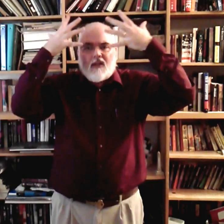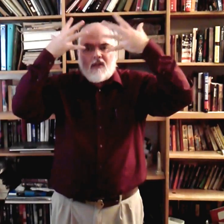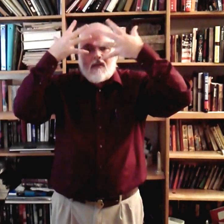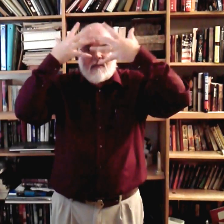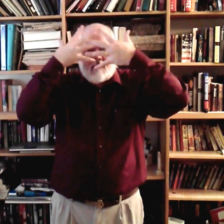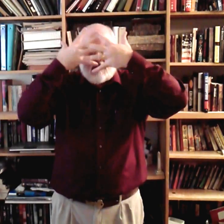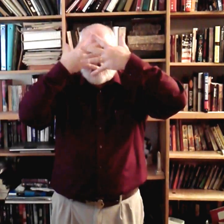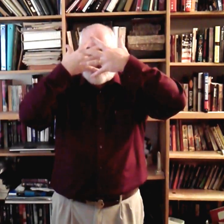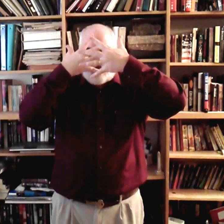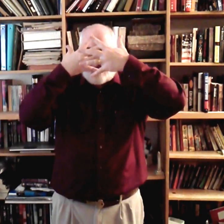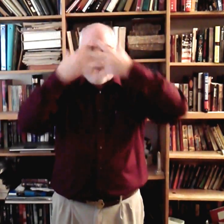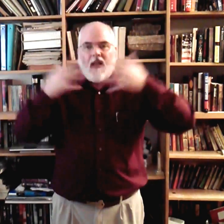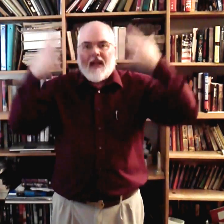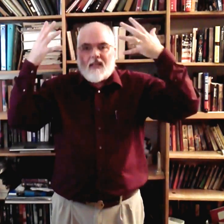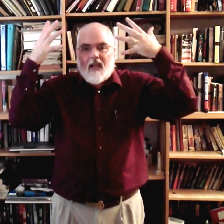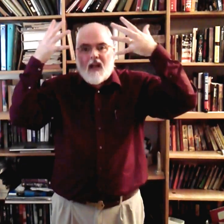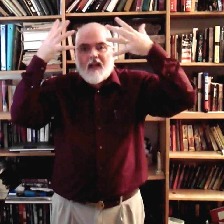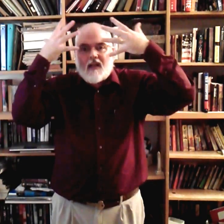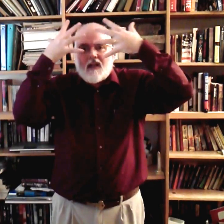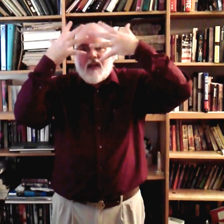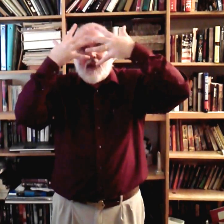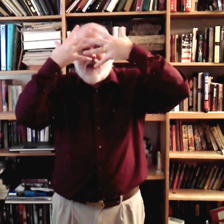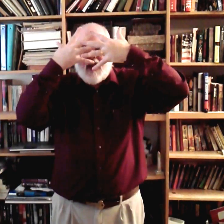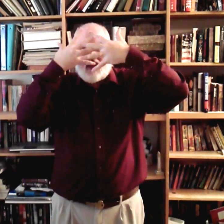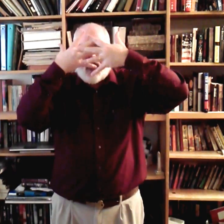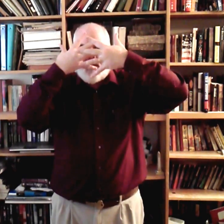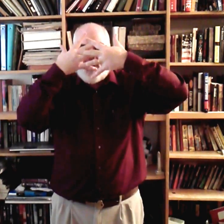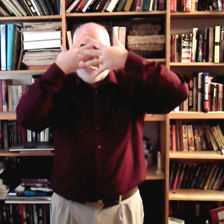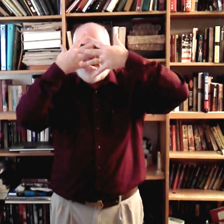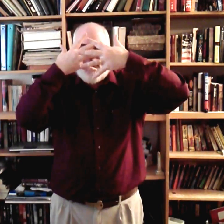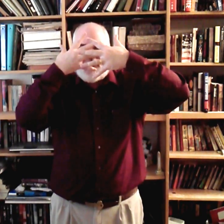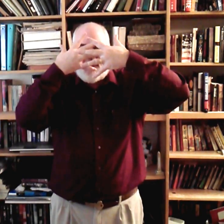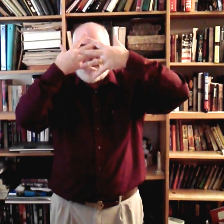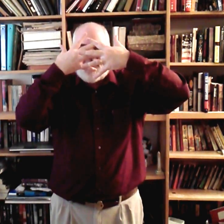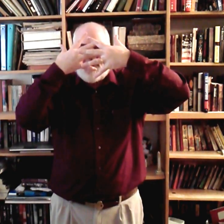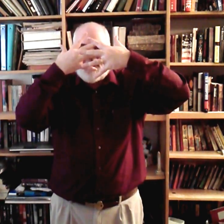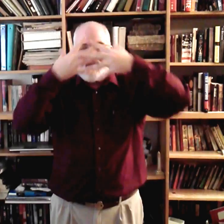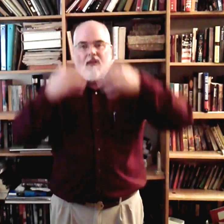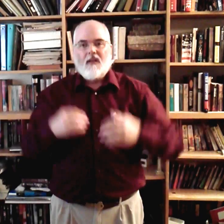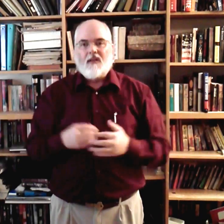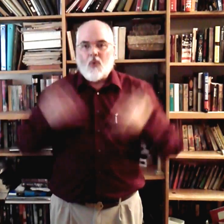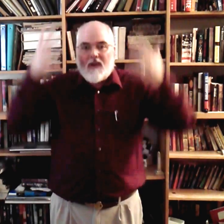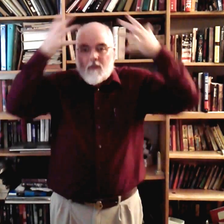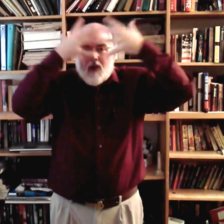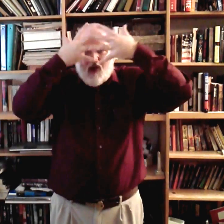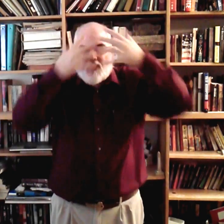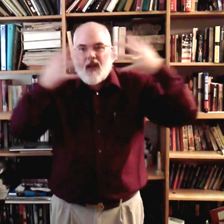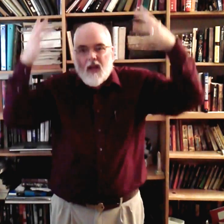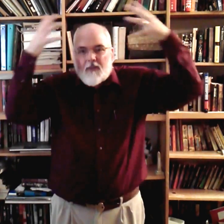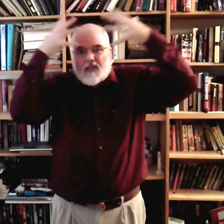Mmm. It's kind of like your hands are coming over your face there a little bit. Don't leave them there a long time. It's